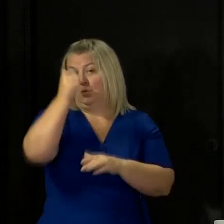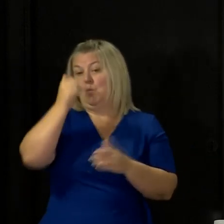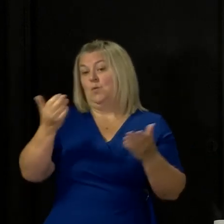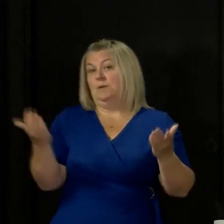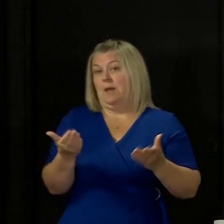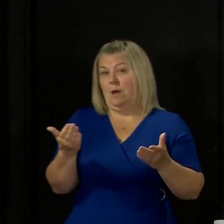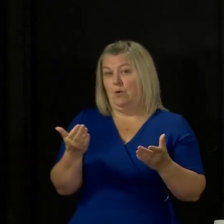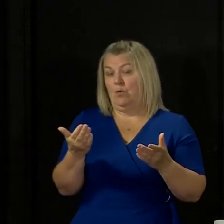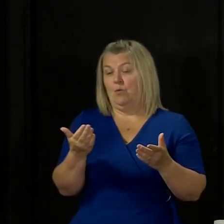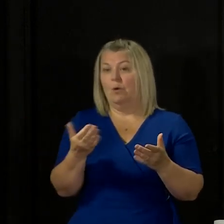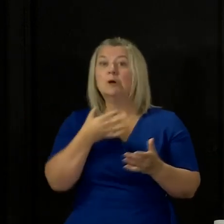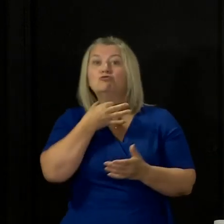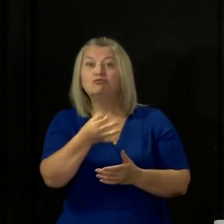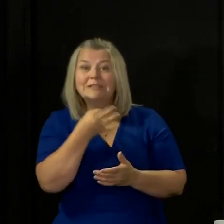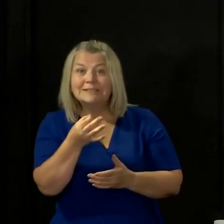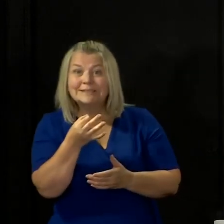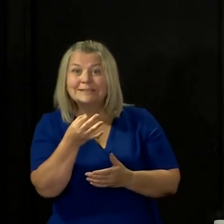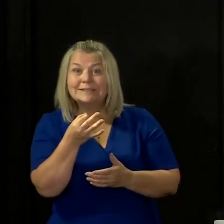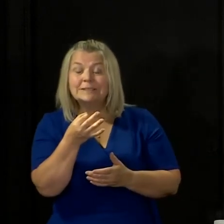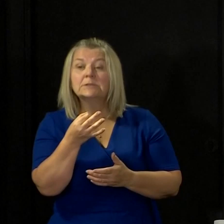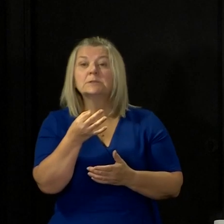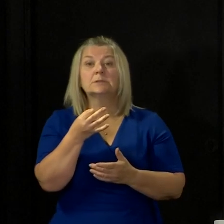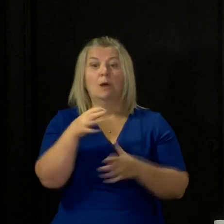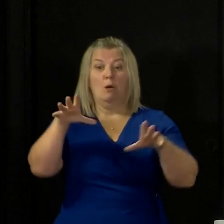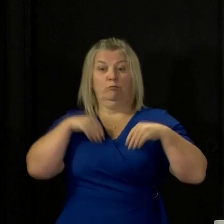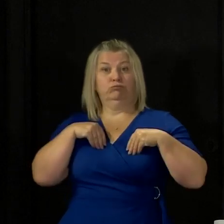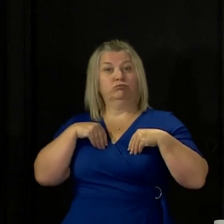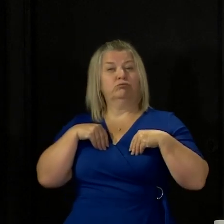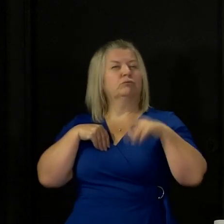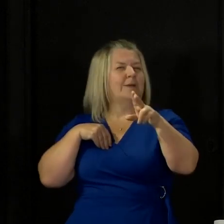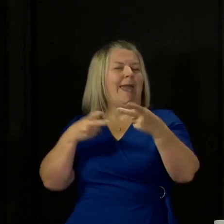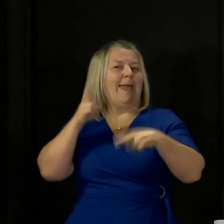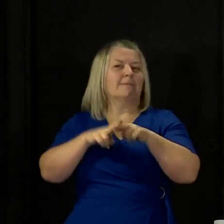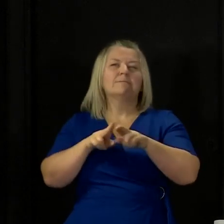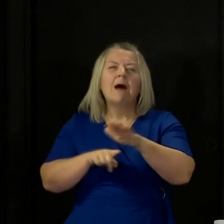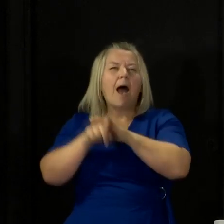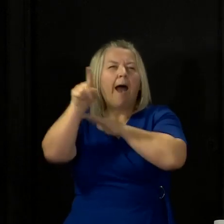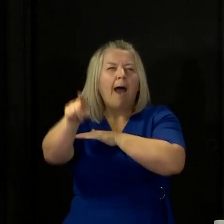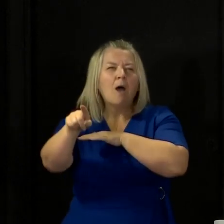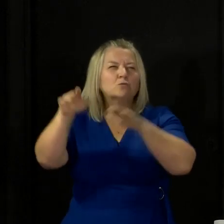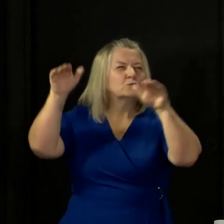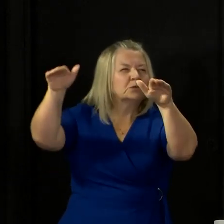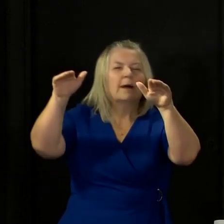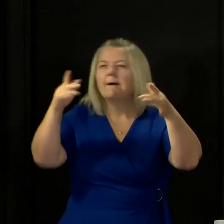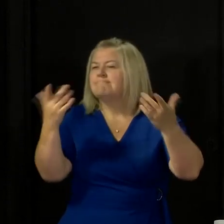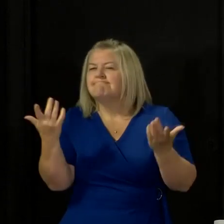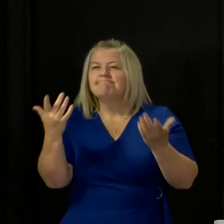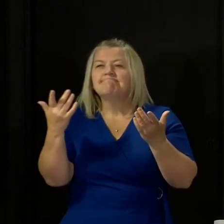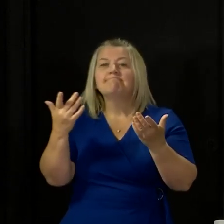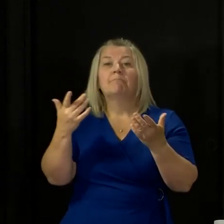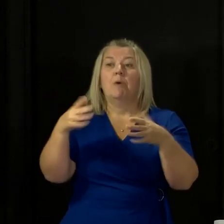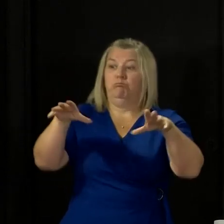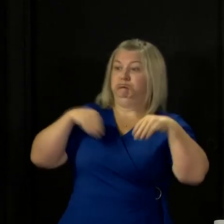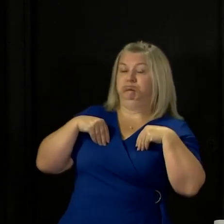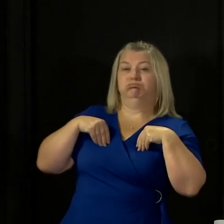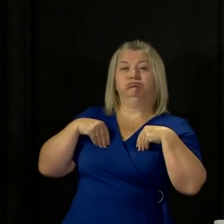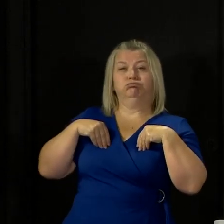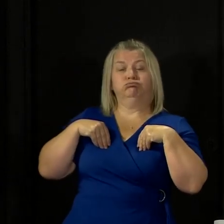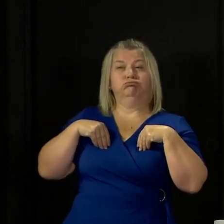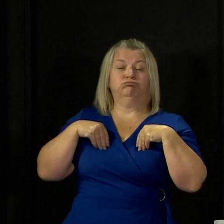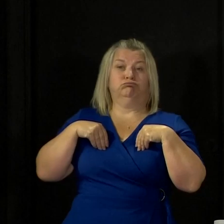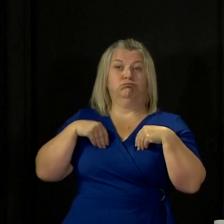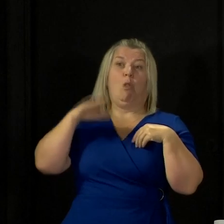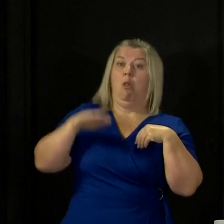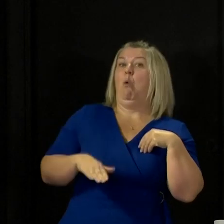risk of catching the virus outdoors, if you stay two metres apart from other people, is relatively low. Not zero, but